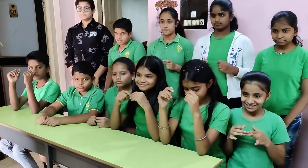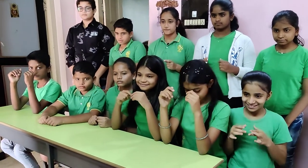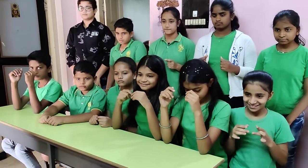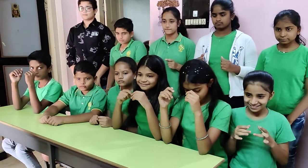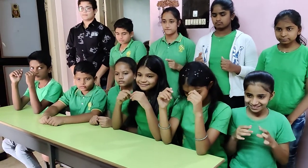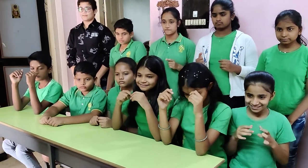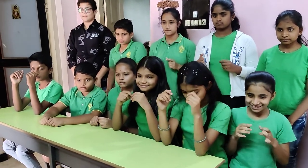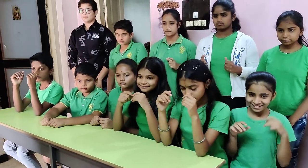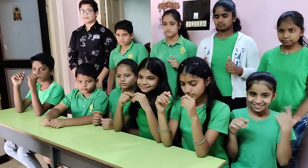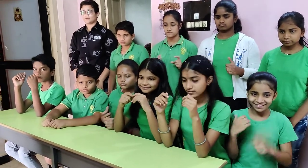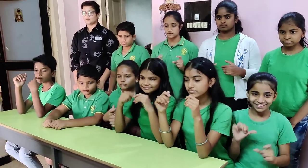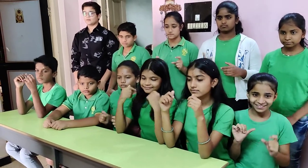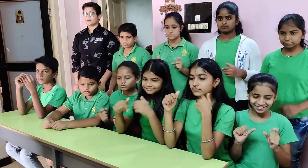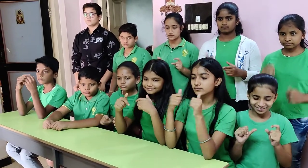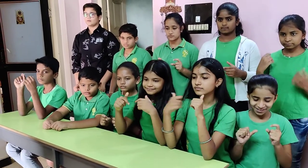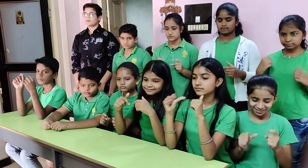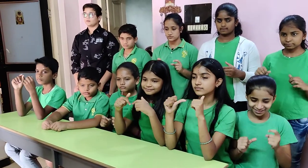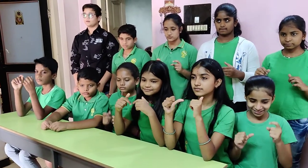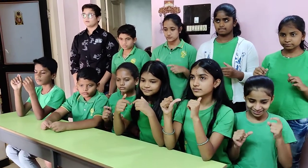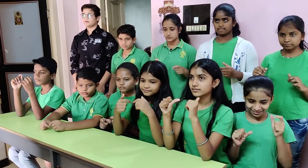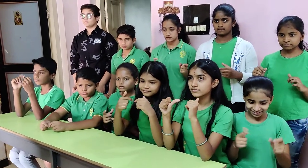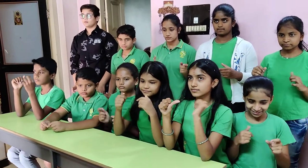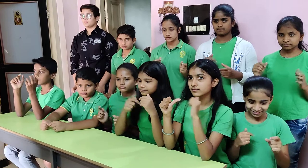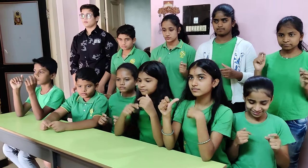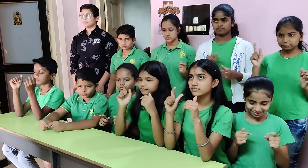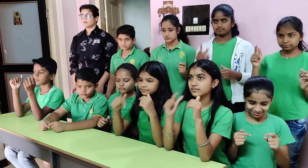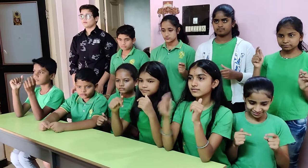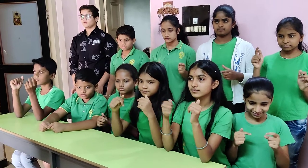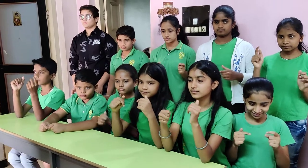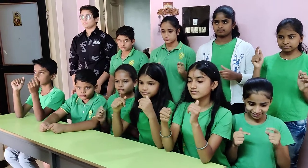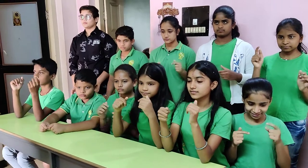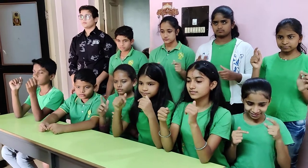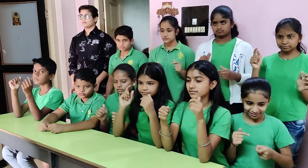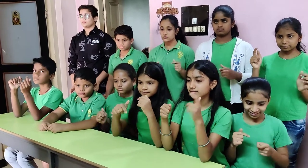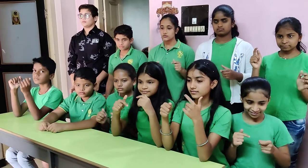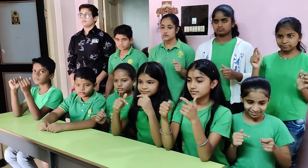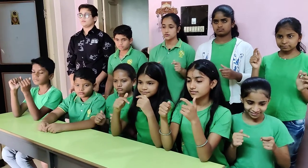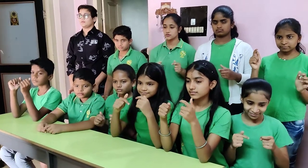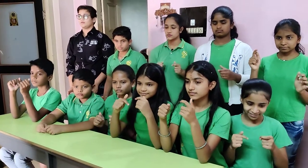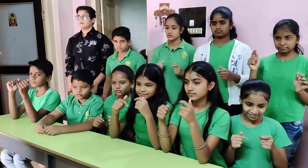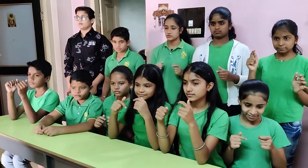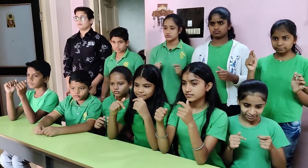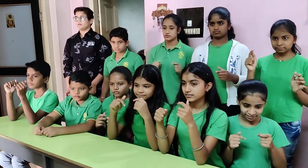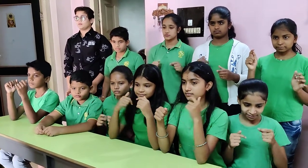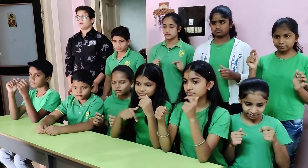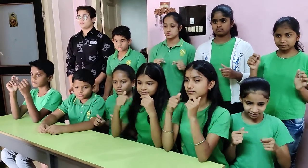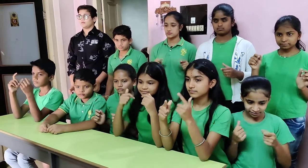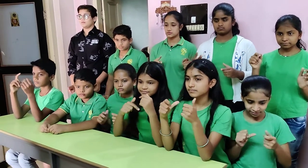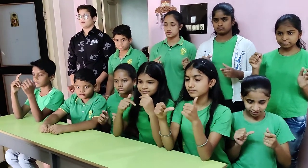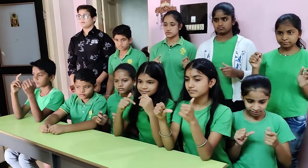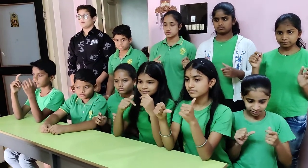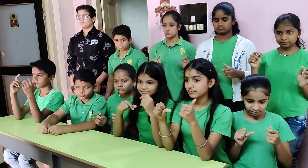43, 92, 50, 18, 67,